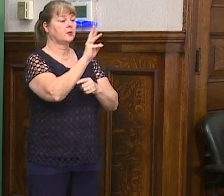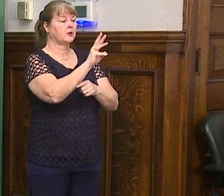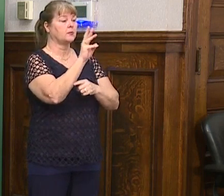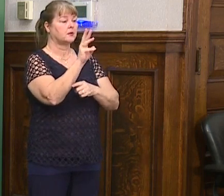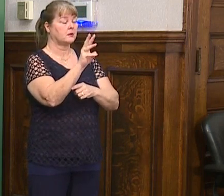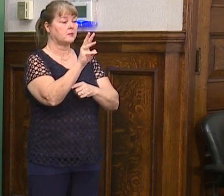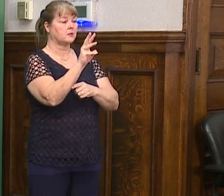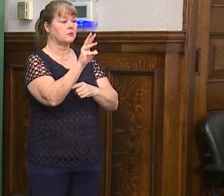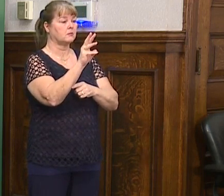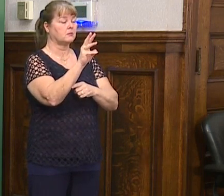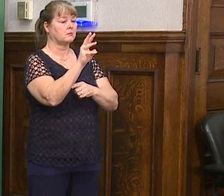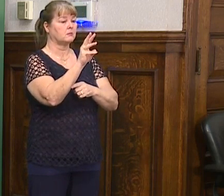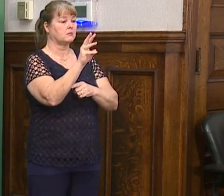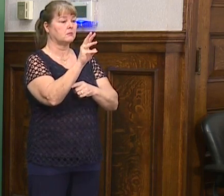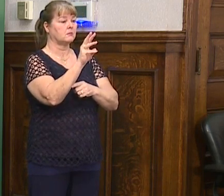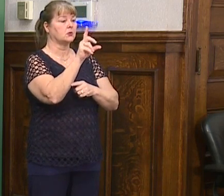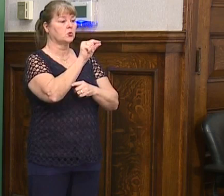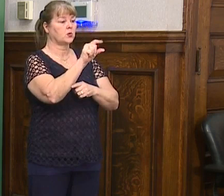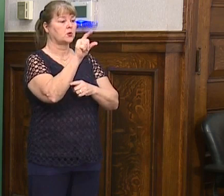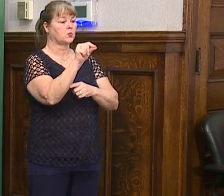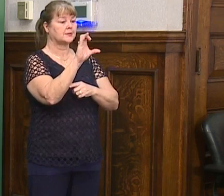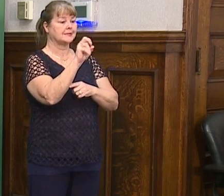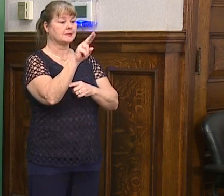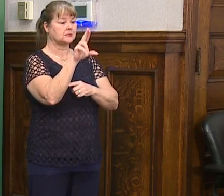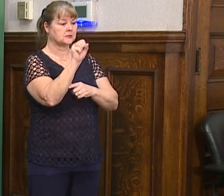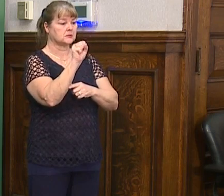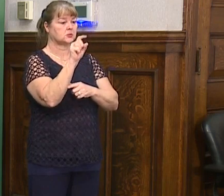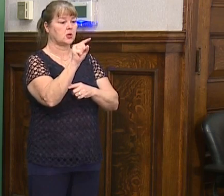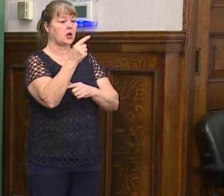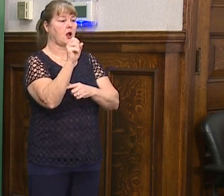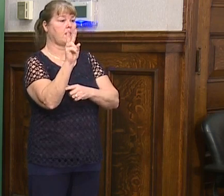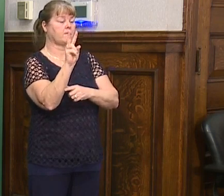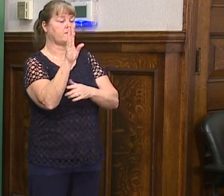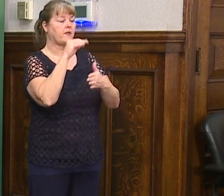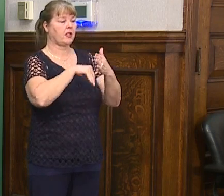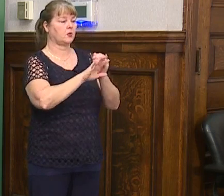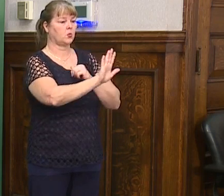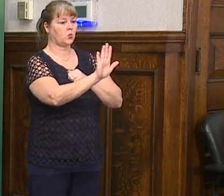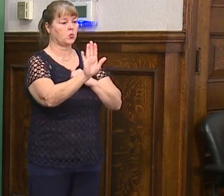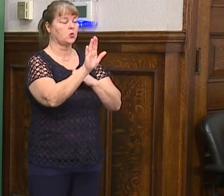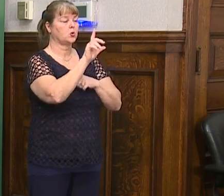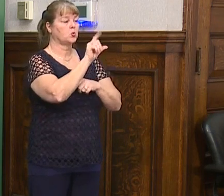.2020census.gov to fill out yours.